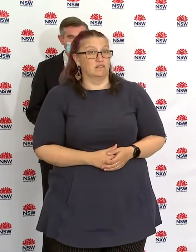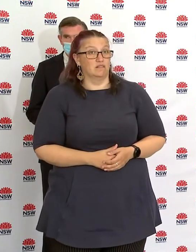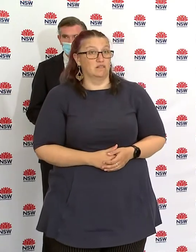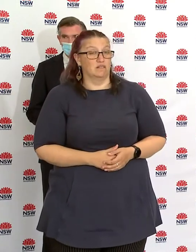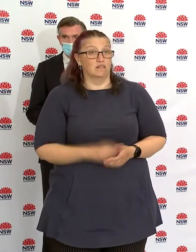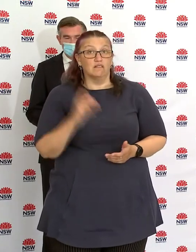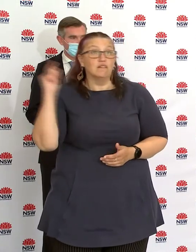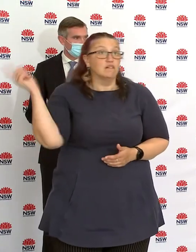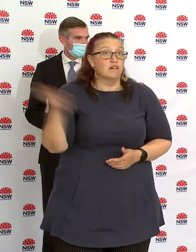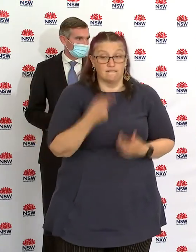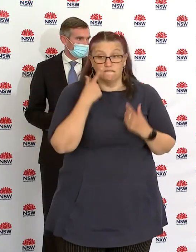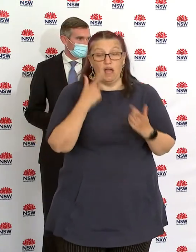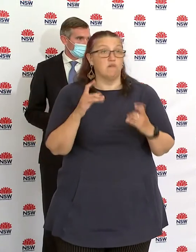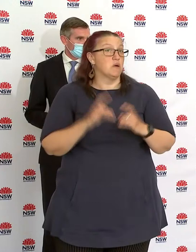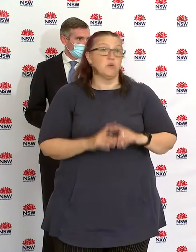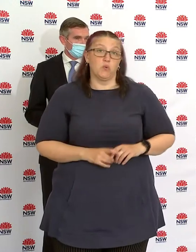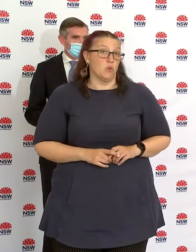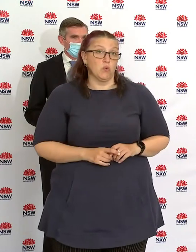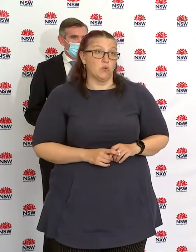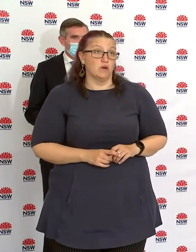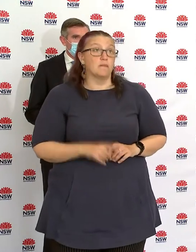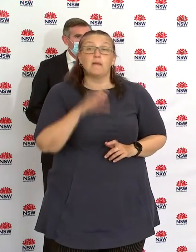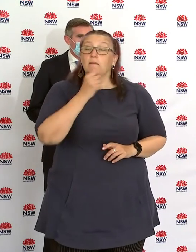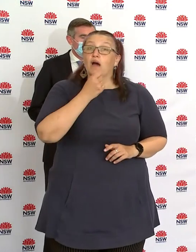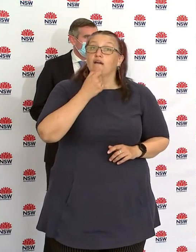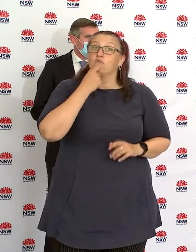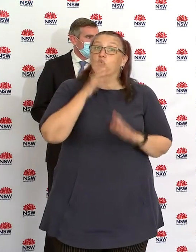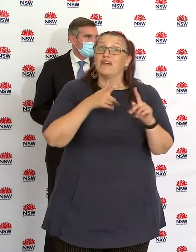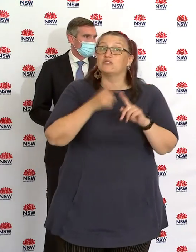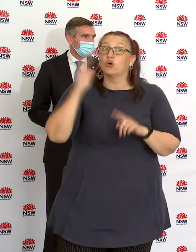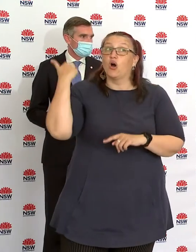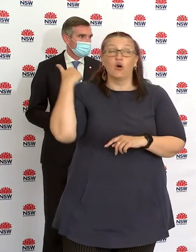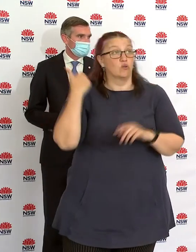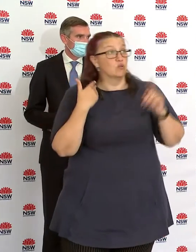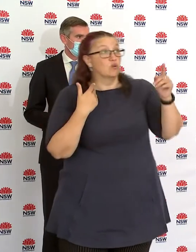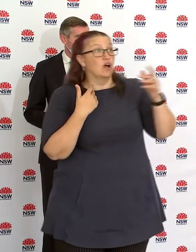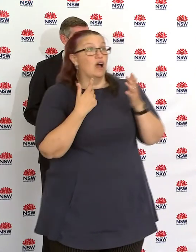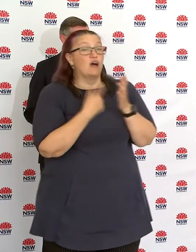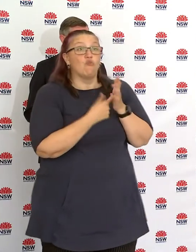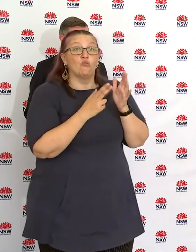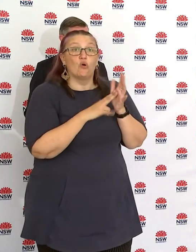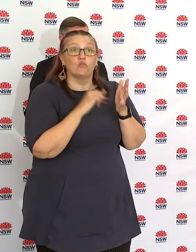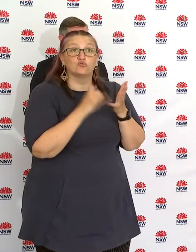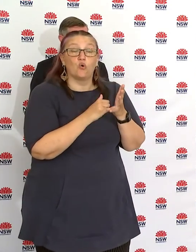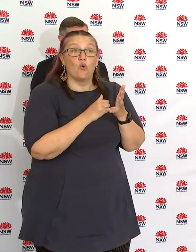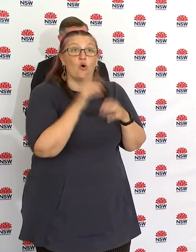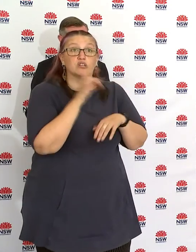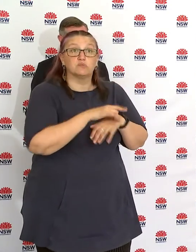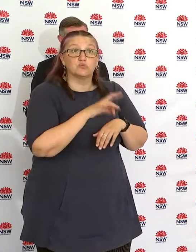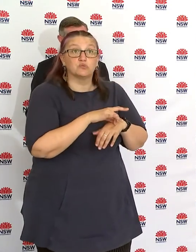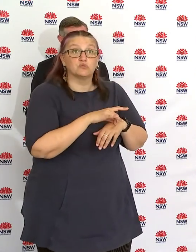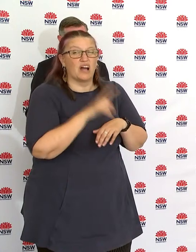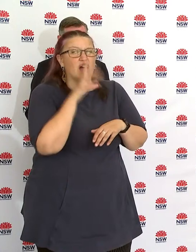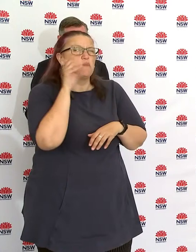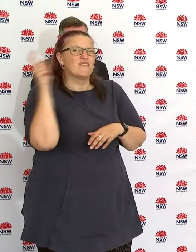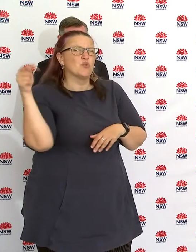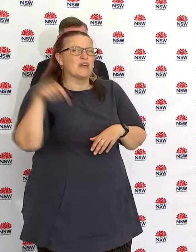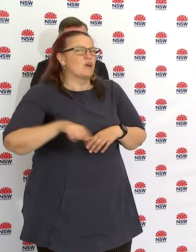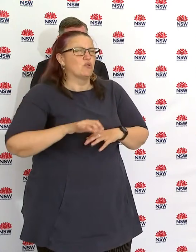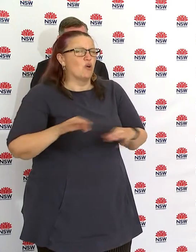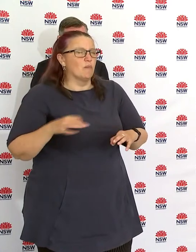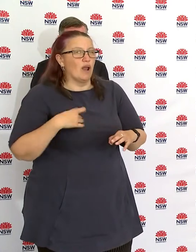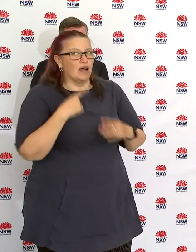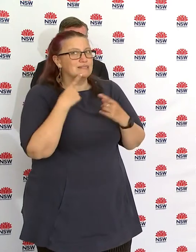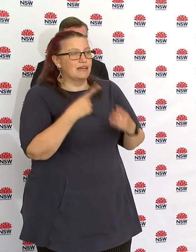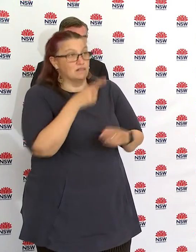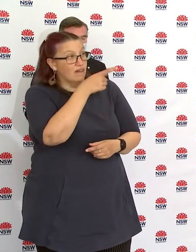a couple of weeks ago, you'd know that we had a couple of hundred staff that were taken offline here at Northshire. I can't remember whether you were here that day at that press conference, but